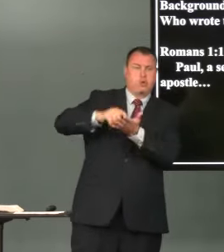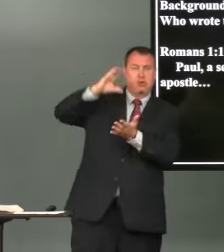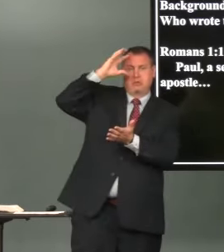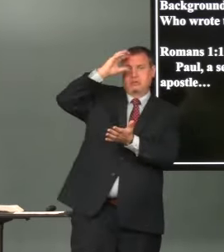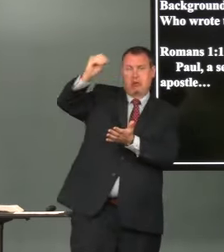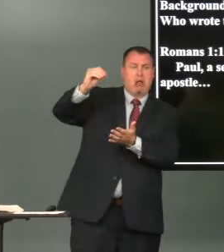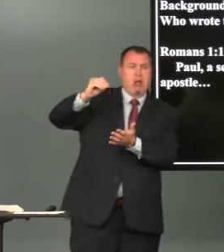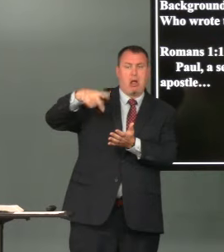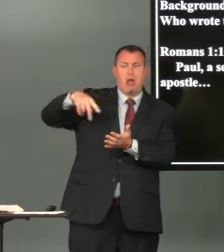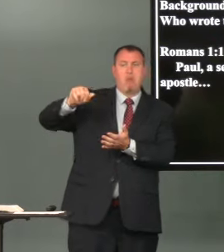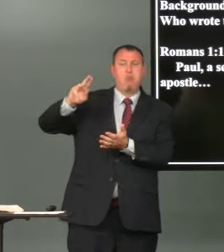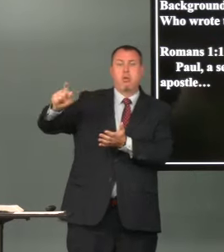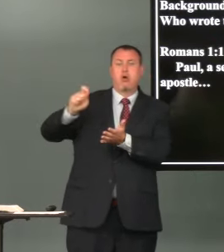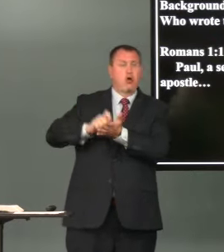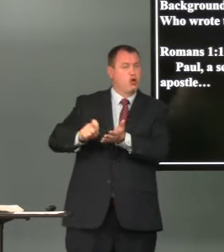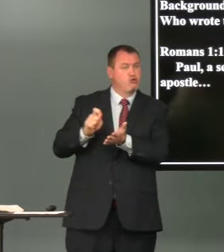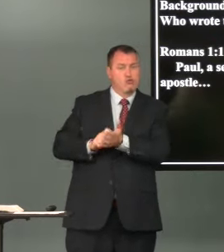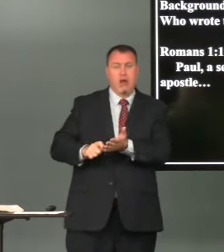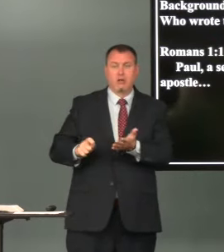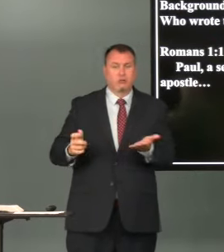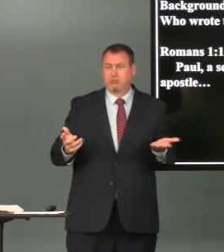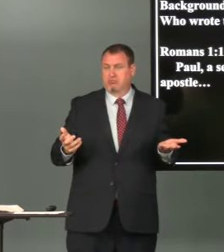but the people in rome didn't know who paul was